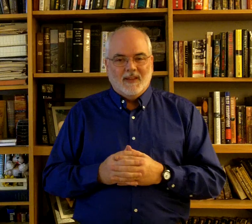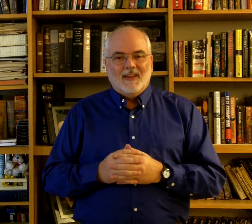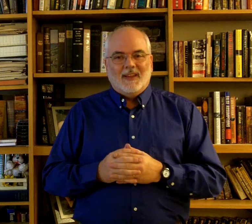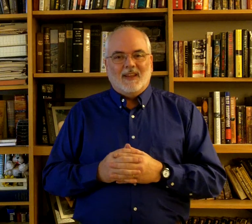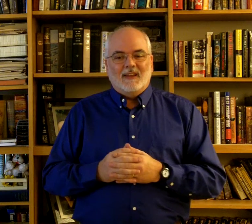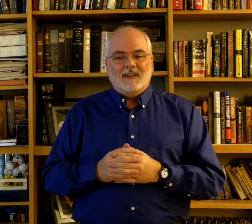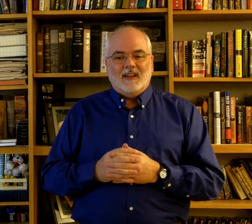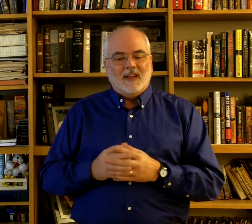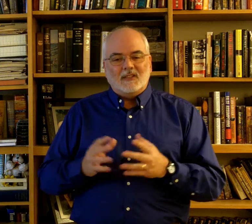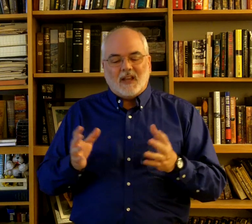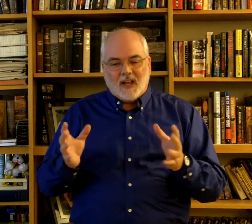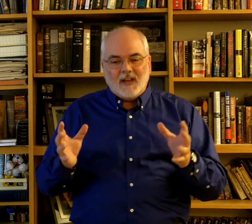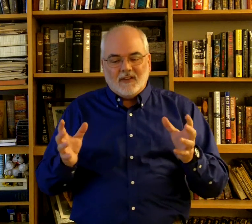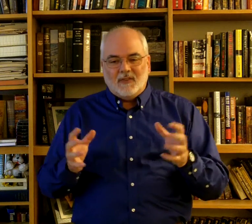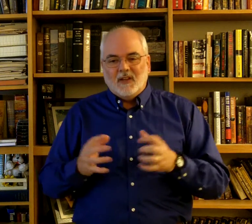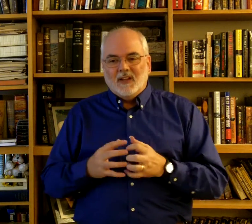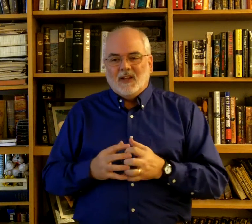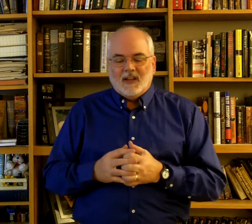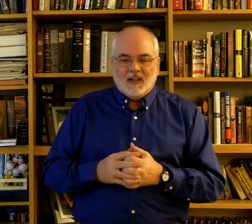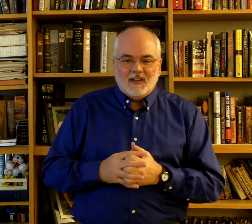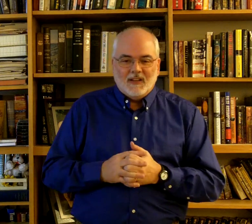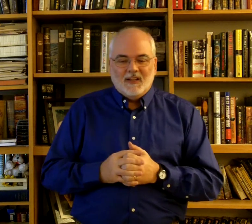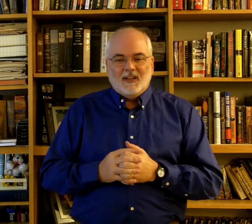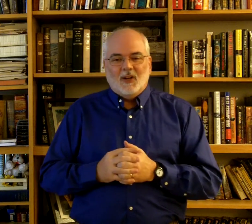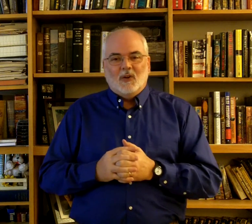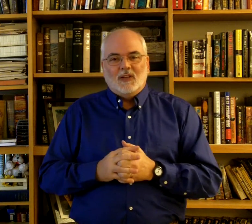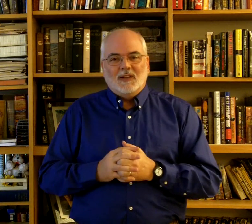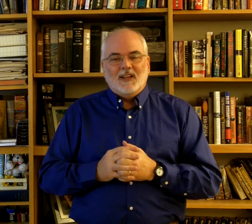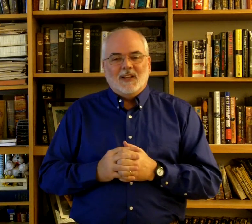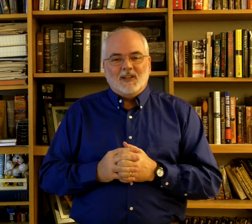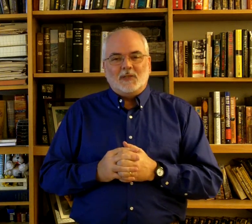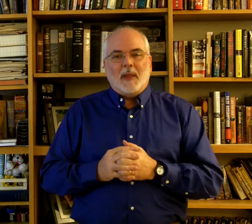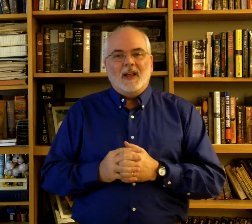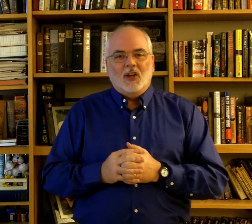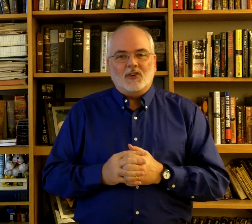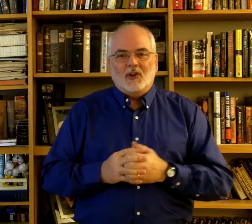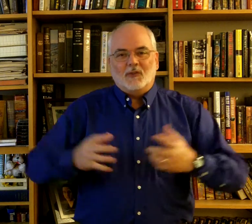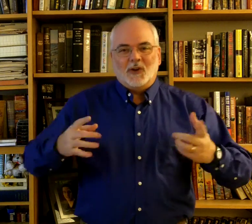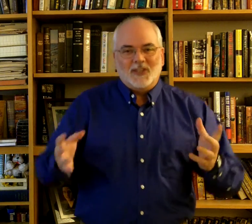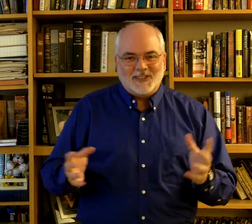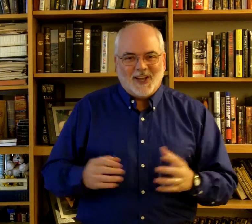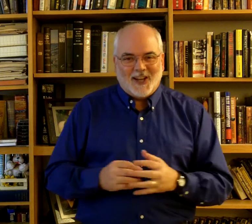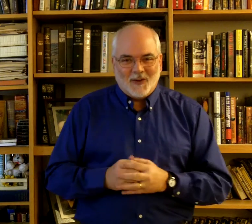And, it's kind of, you know, Spanglish for sign language.